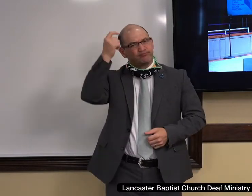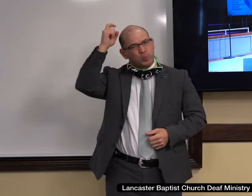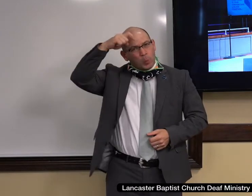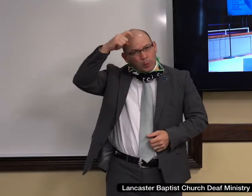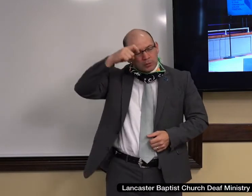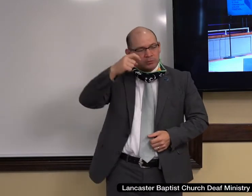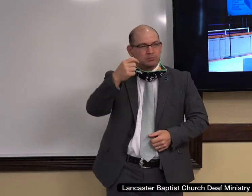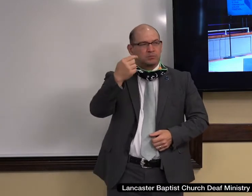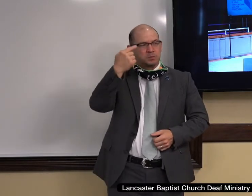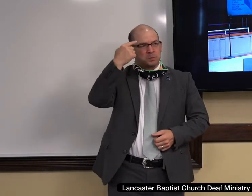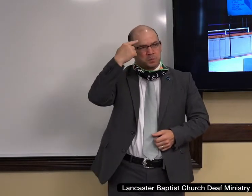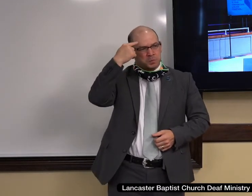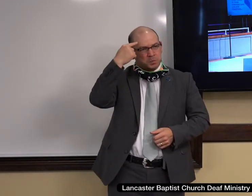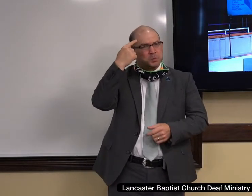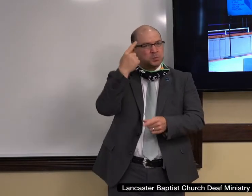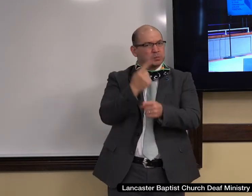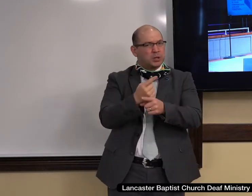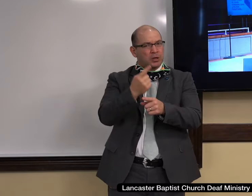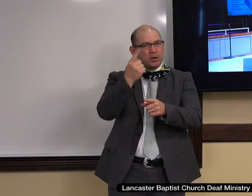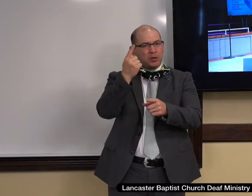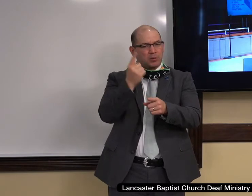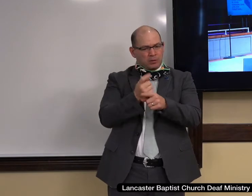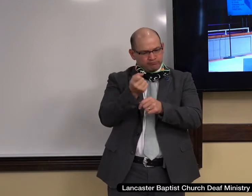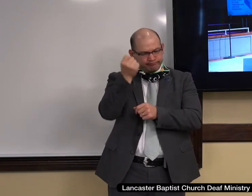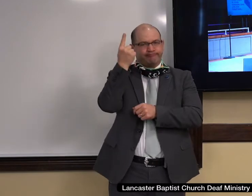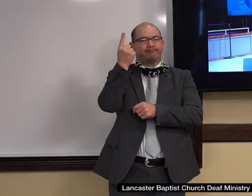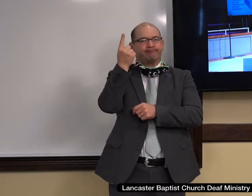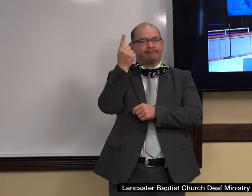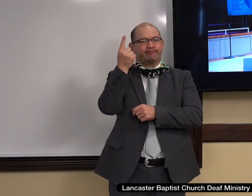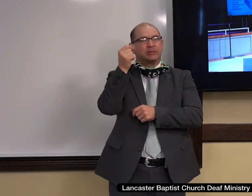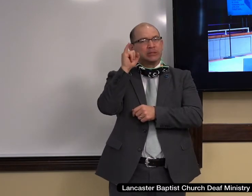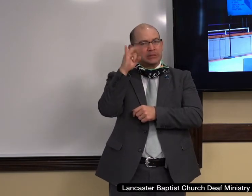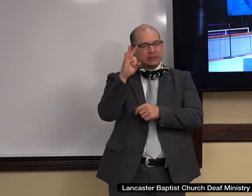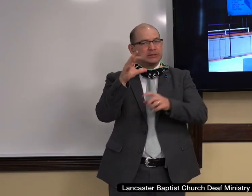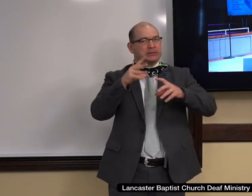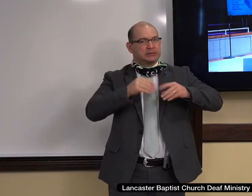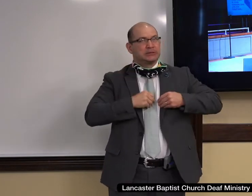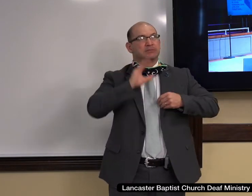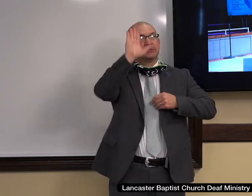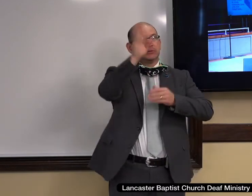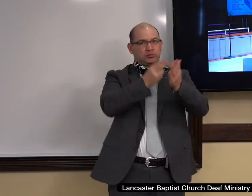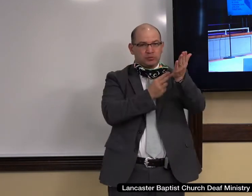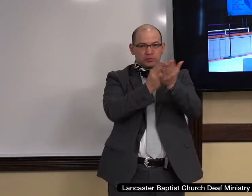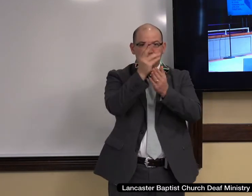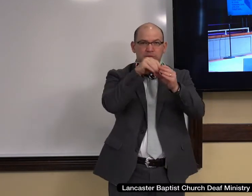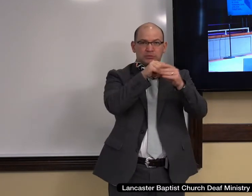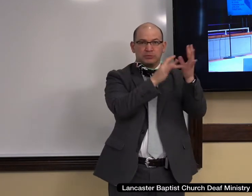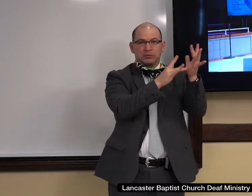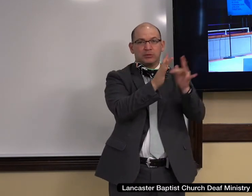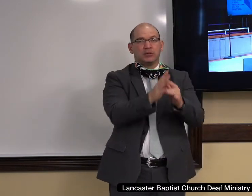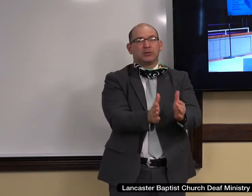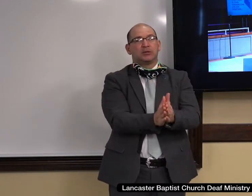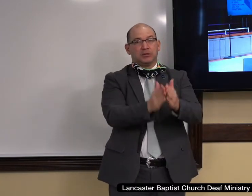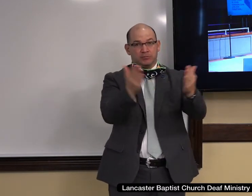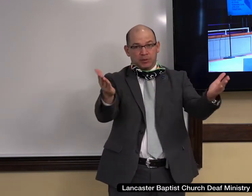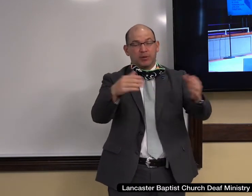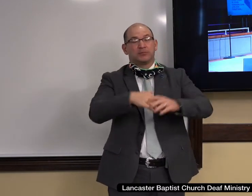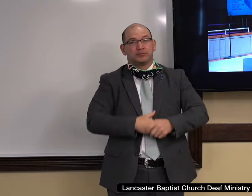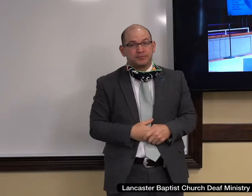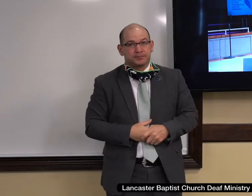been saved for a while to come back to the basics of the truth of God's word. Now, there's a battle going